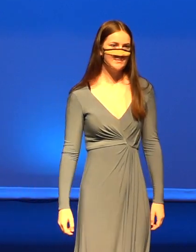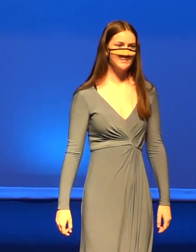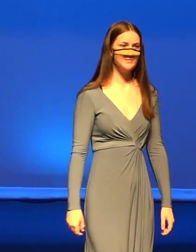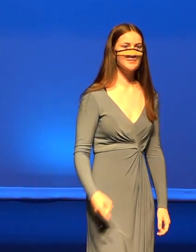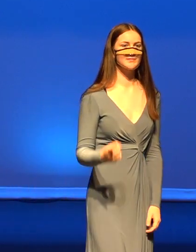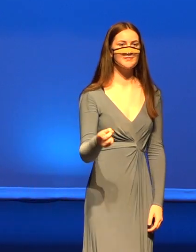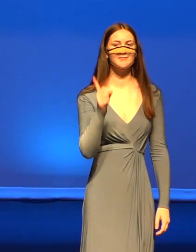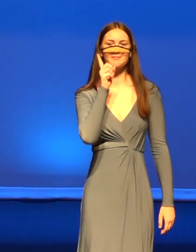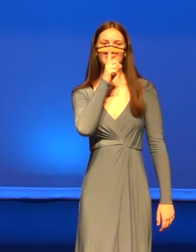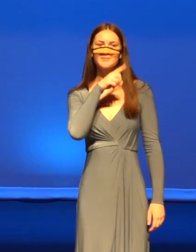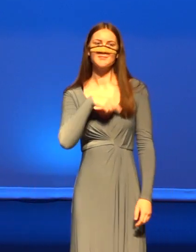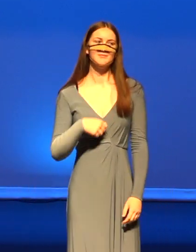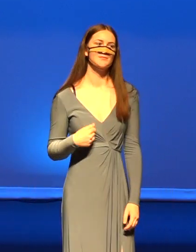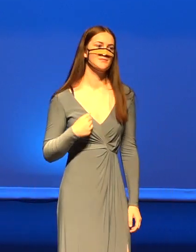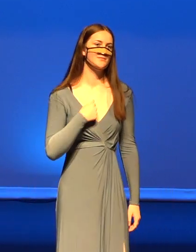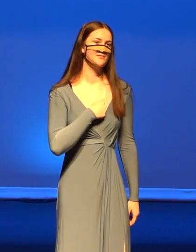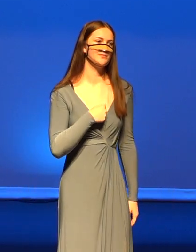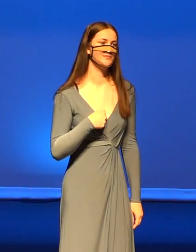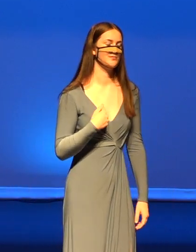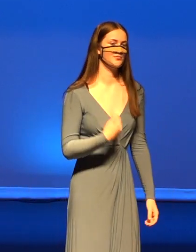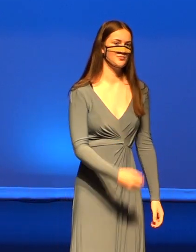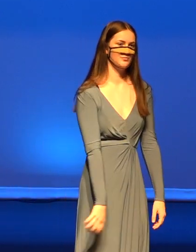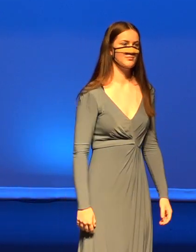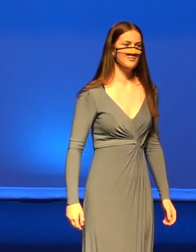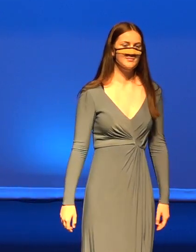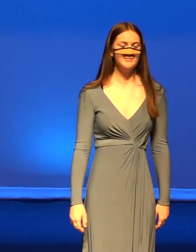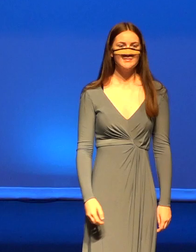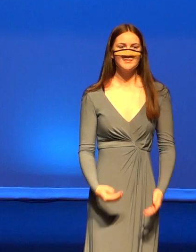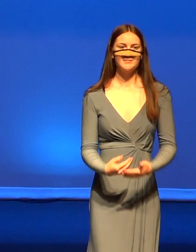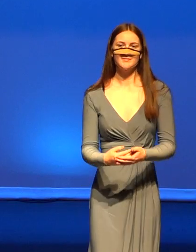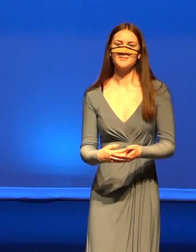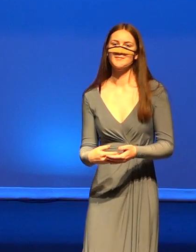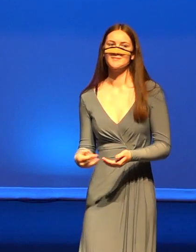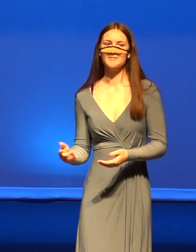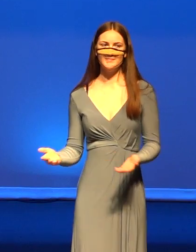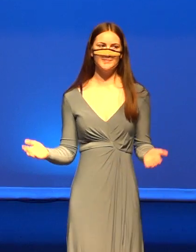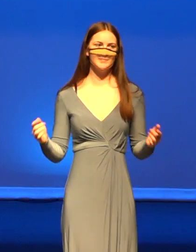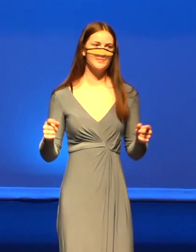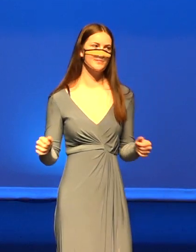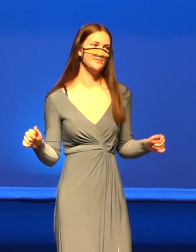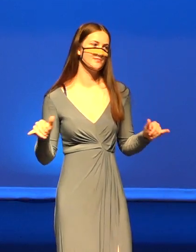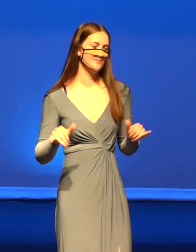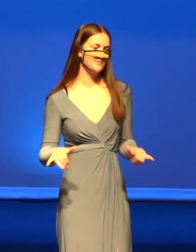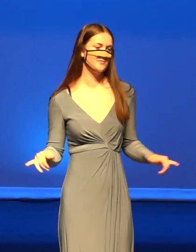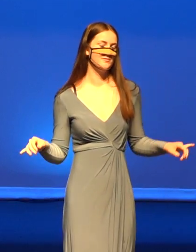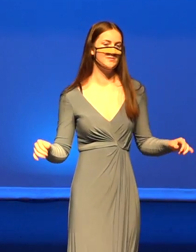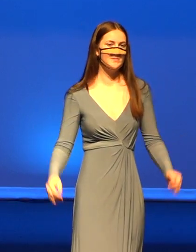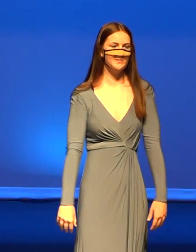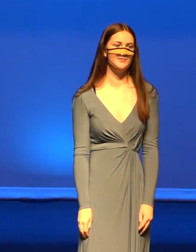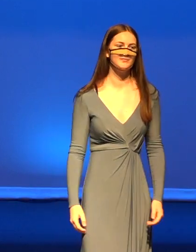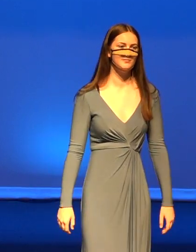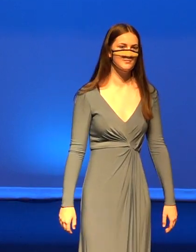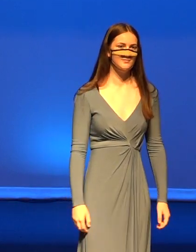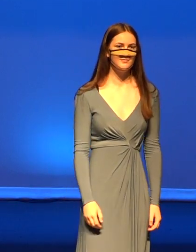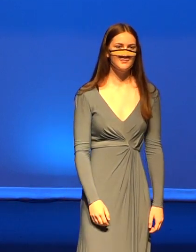Talking about, girl, I love you. You're the one. You're just looks like a refund. Please.